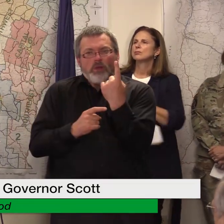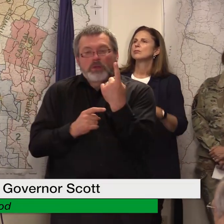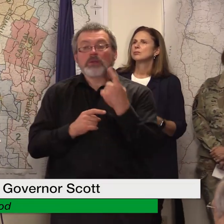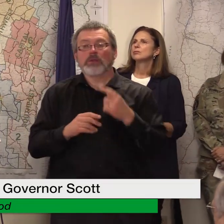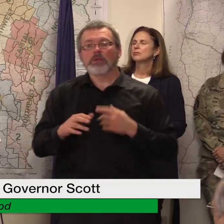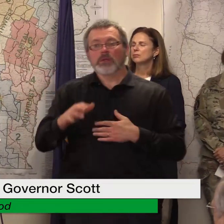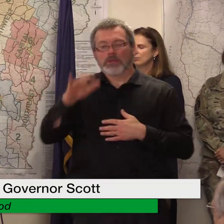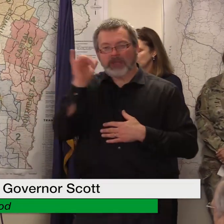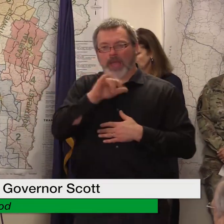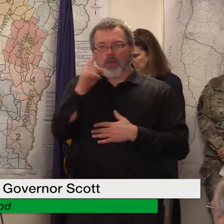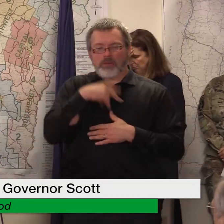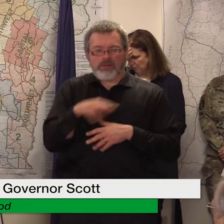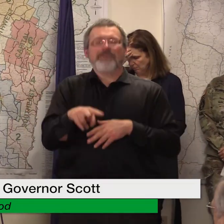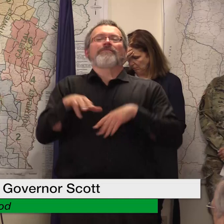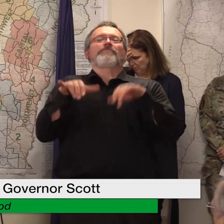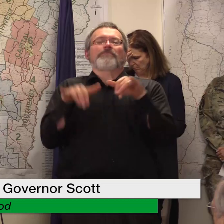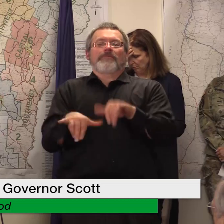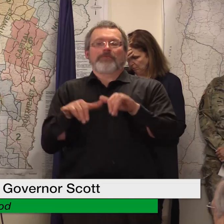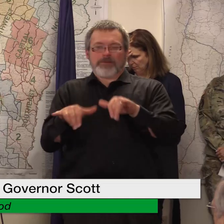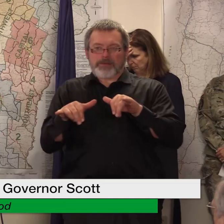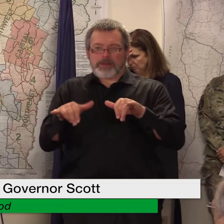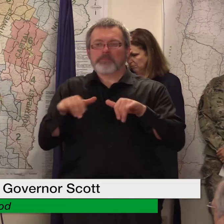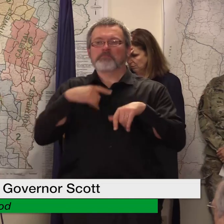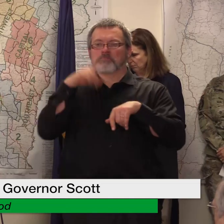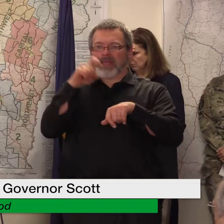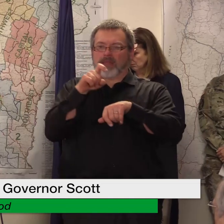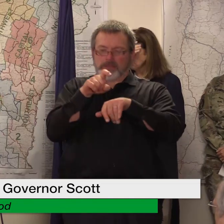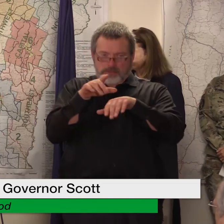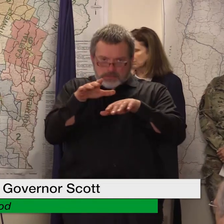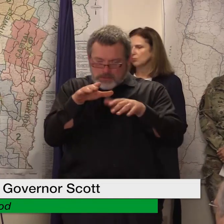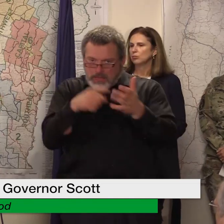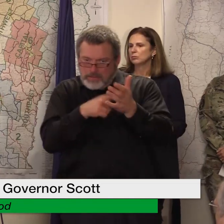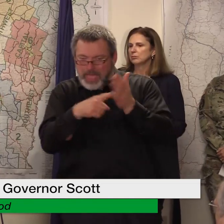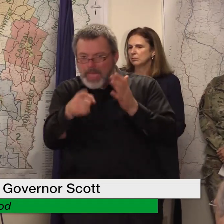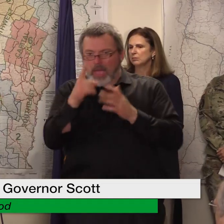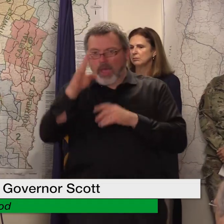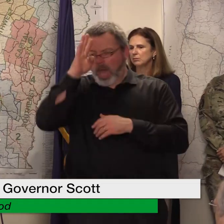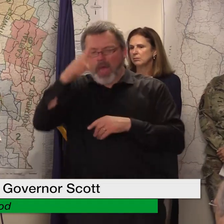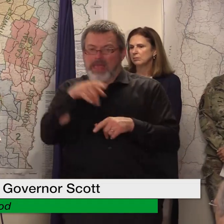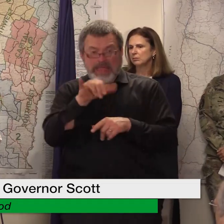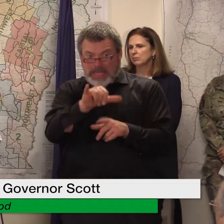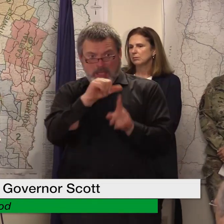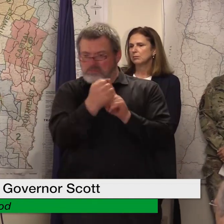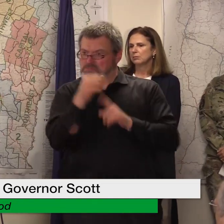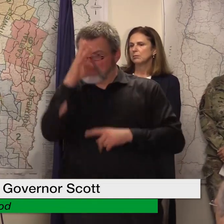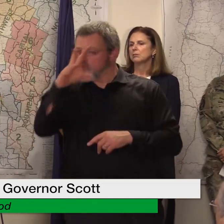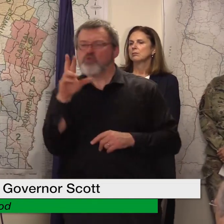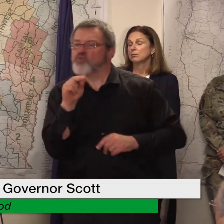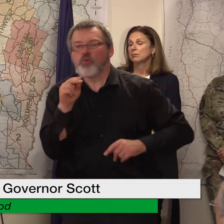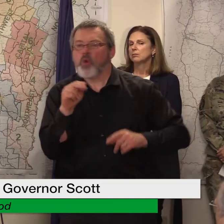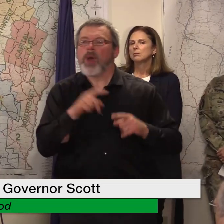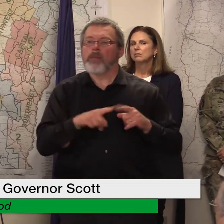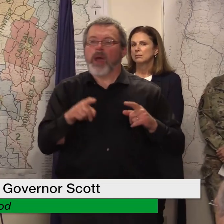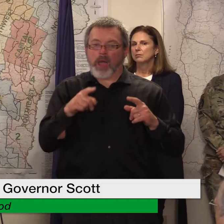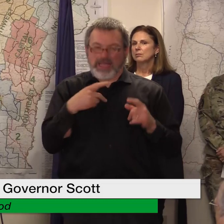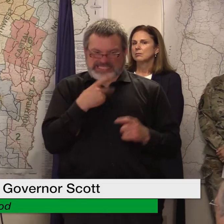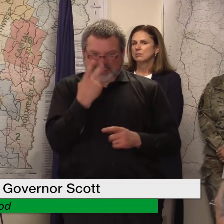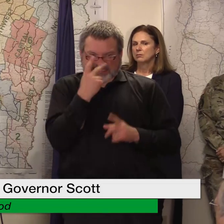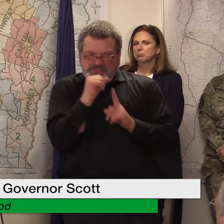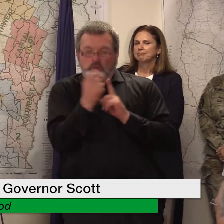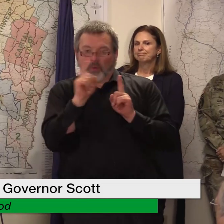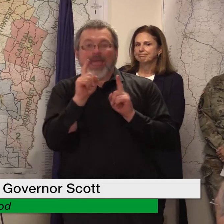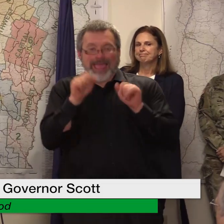early to talk about hey be careful of scams because unfortunately there are people out there that will take advantage of people who have been